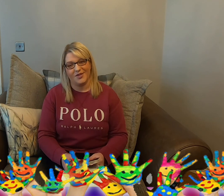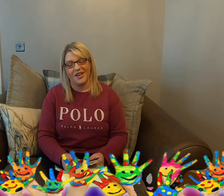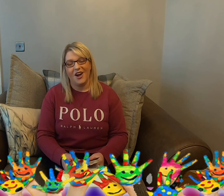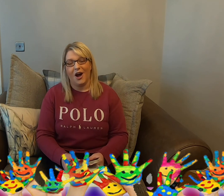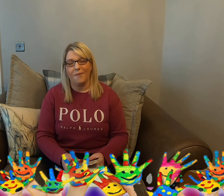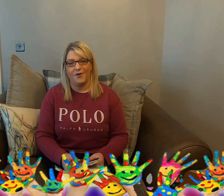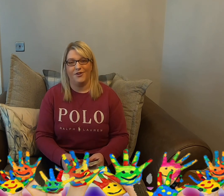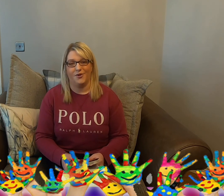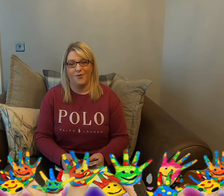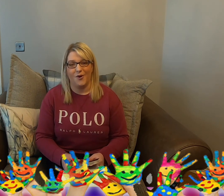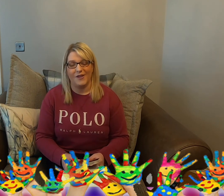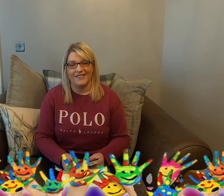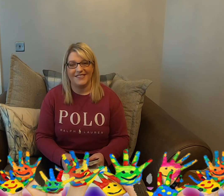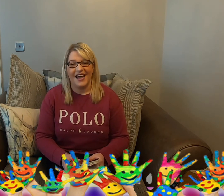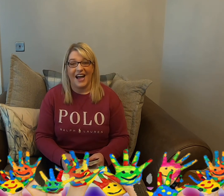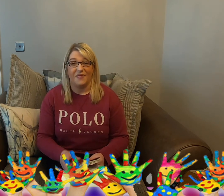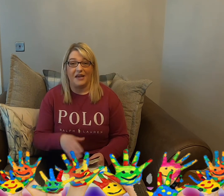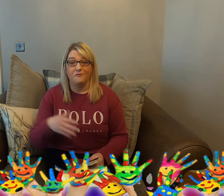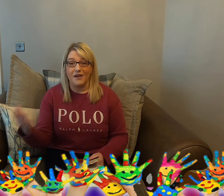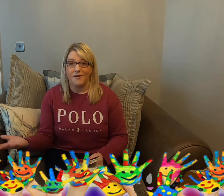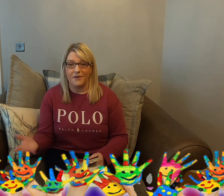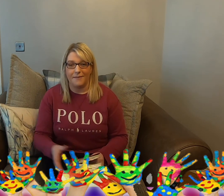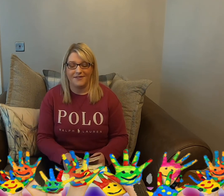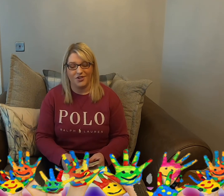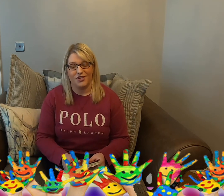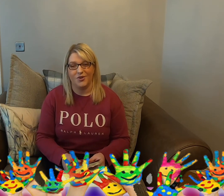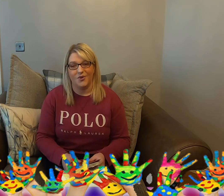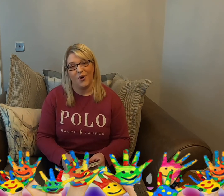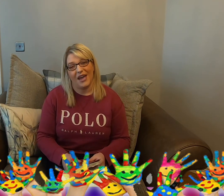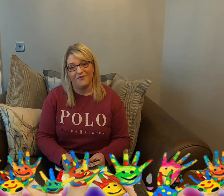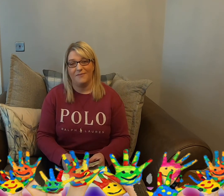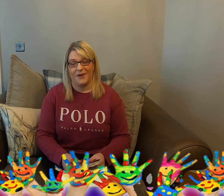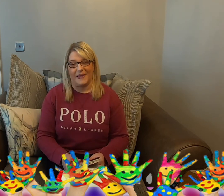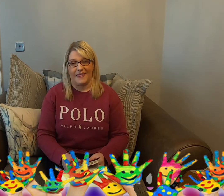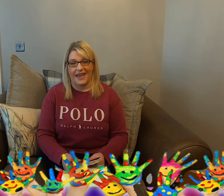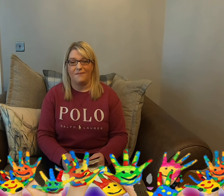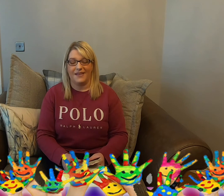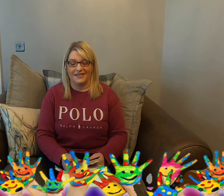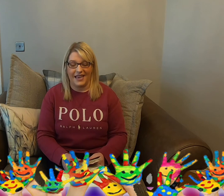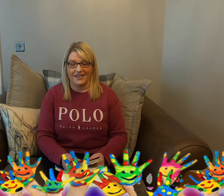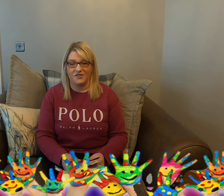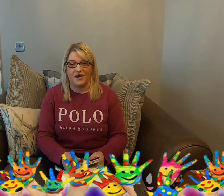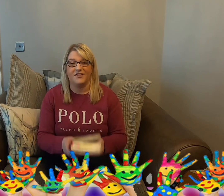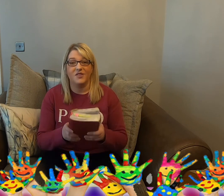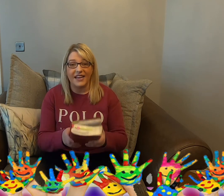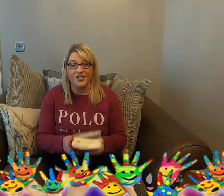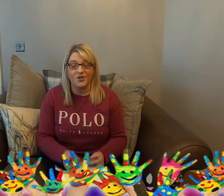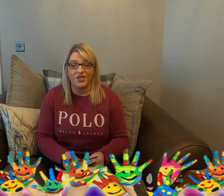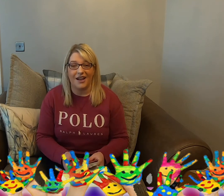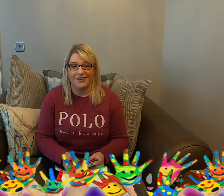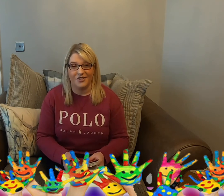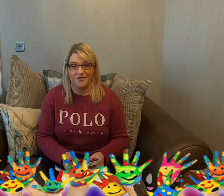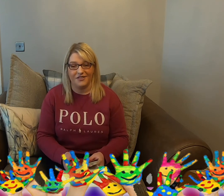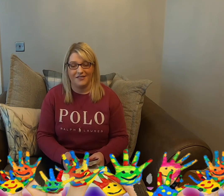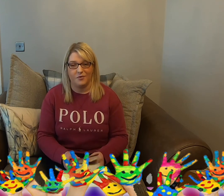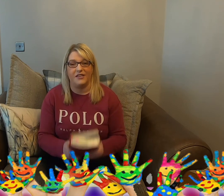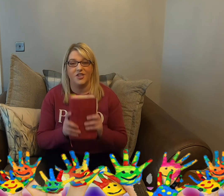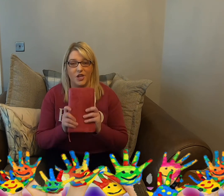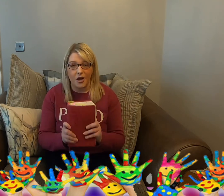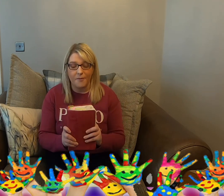up on your walls and then we will be able to show everybody them next week. So that's your challenge for this week. So look up